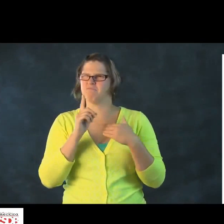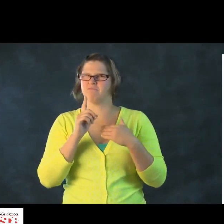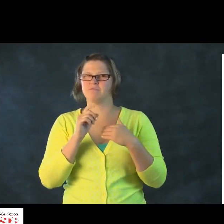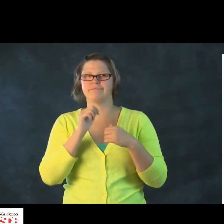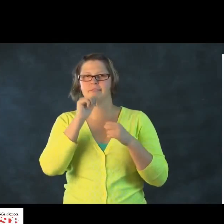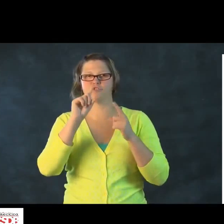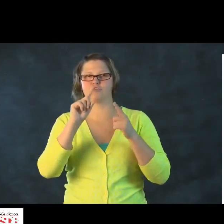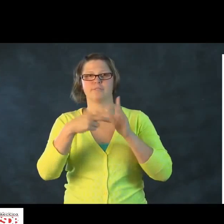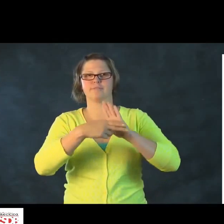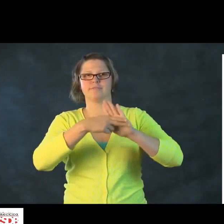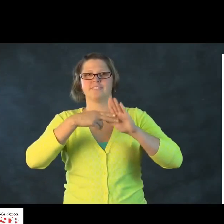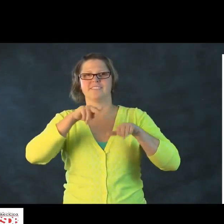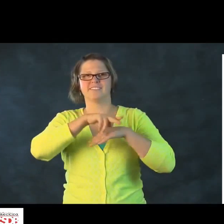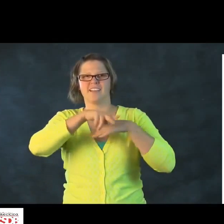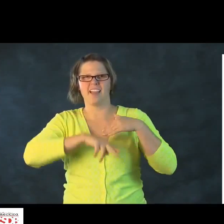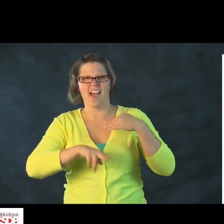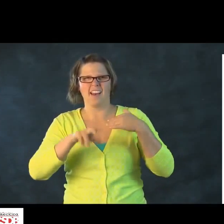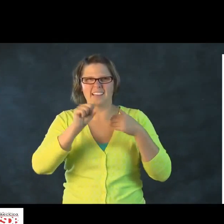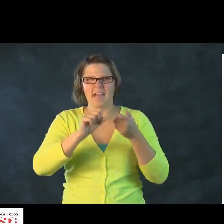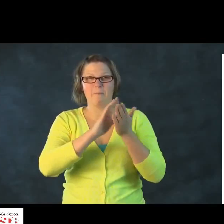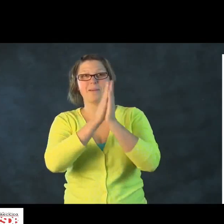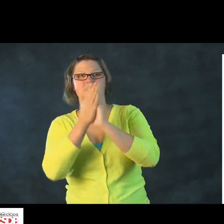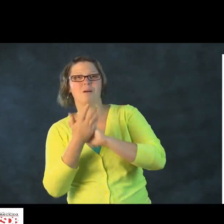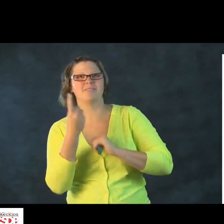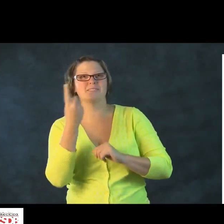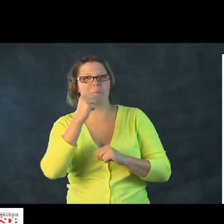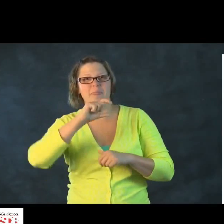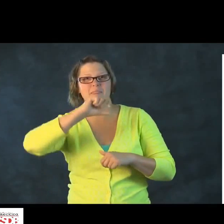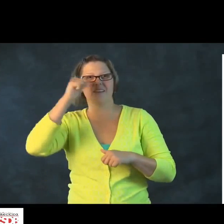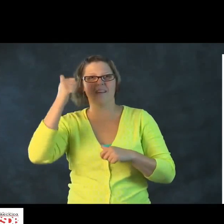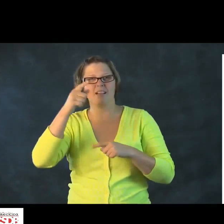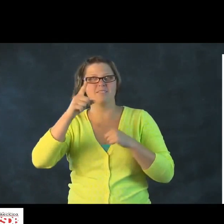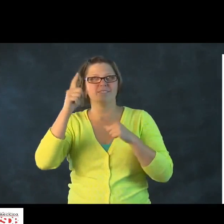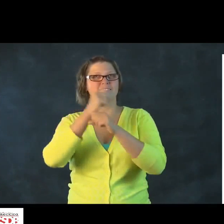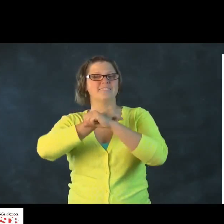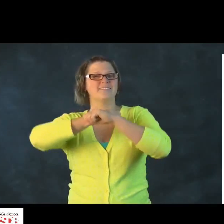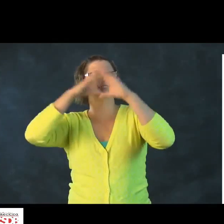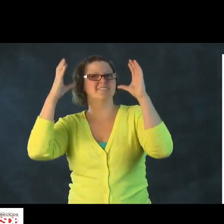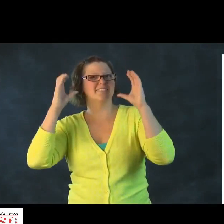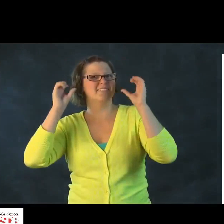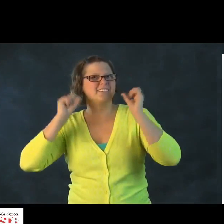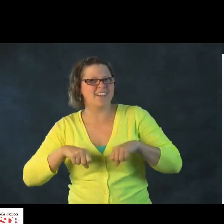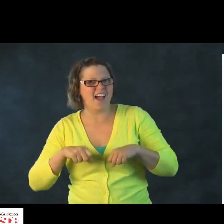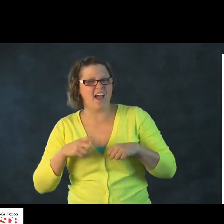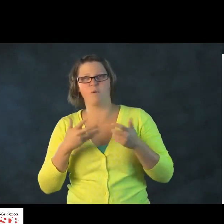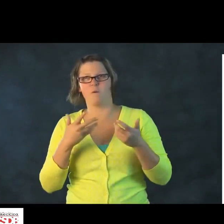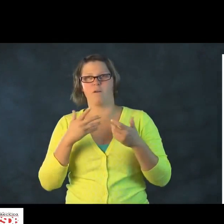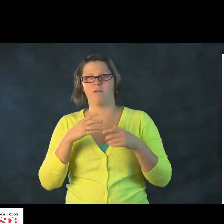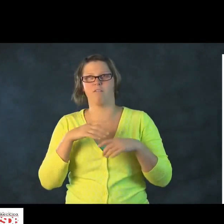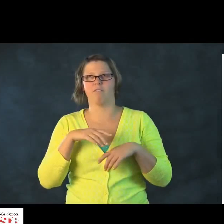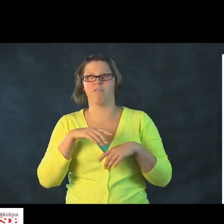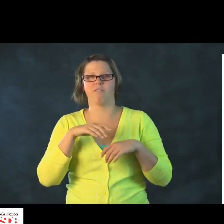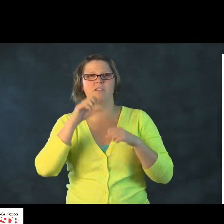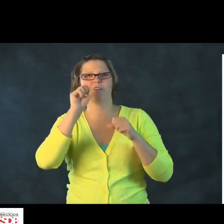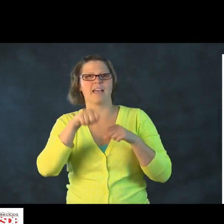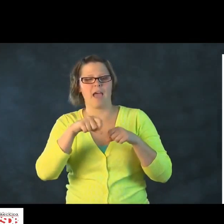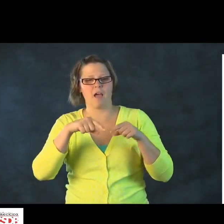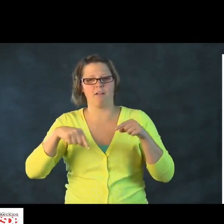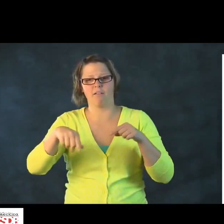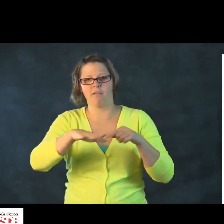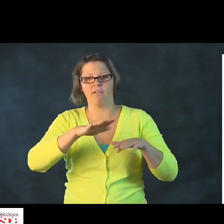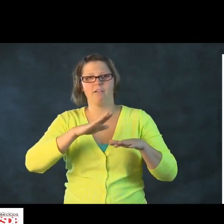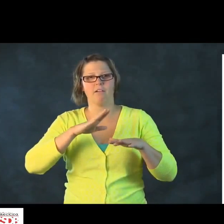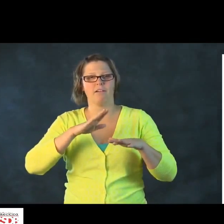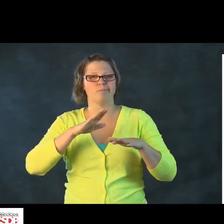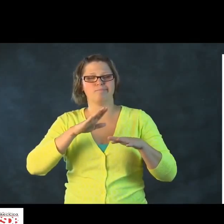For example, if the child's on the slide, don't just simply say, oh, that's the slide. The slide can actually become something else. Be creative in